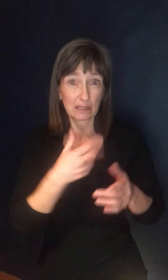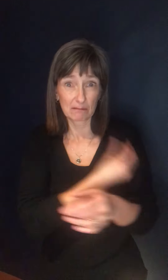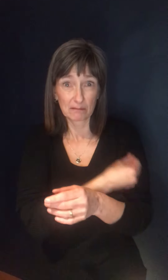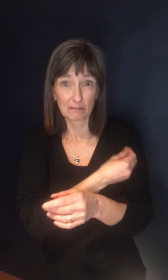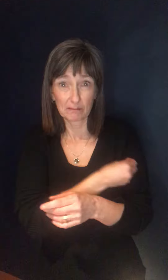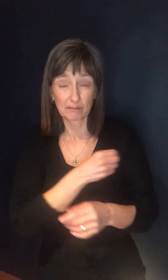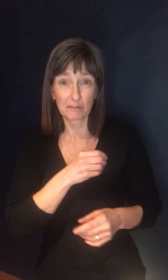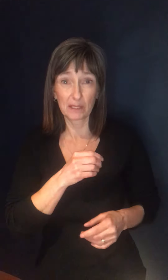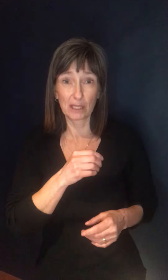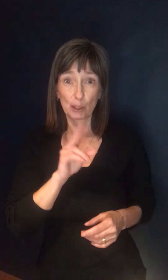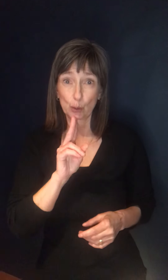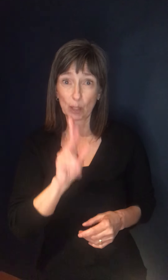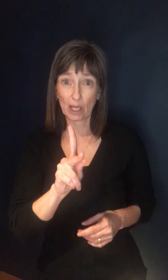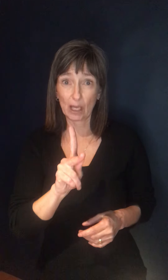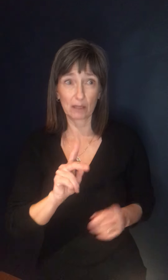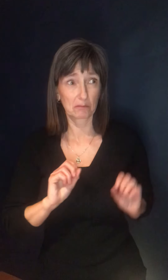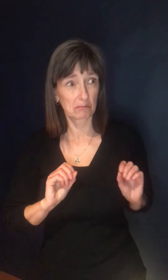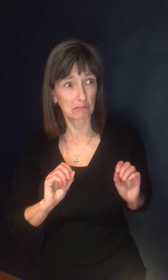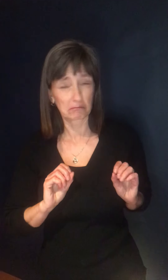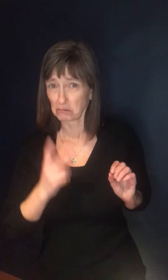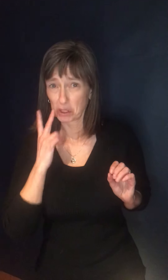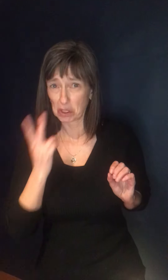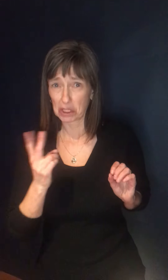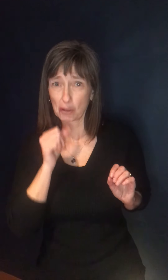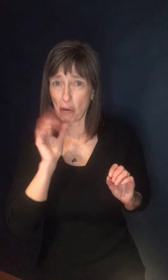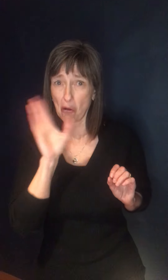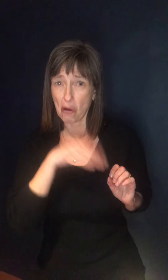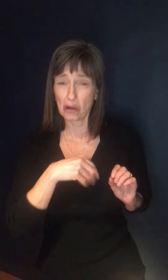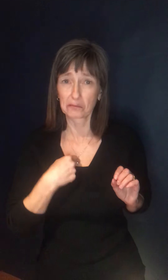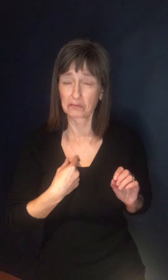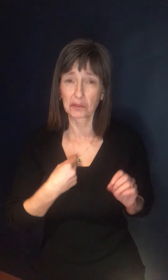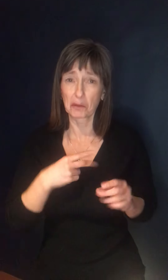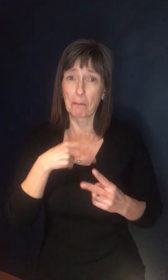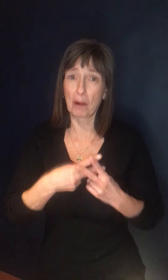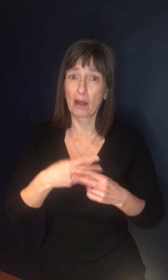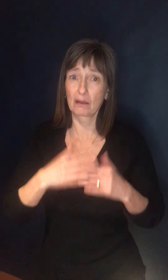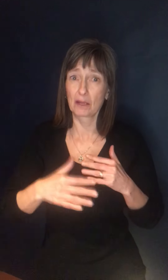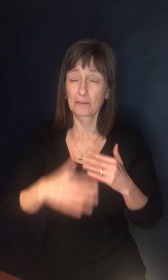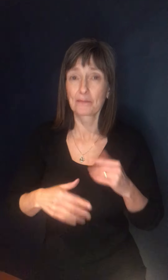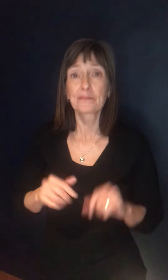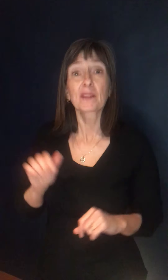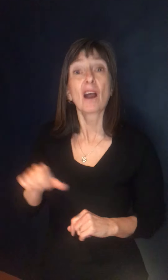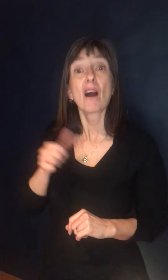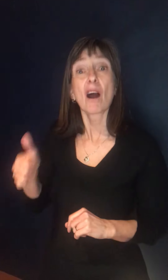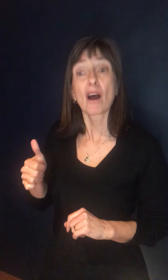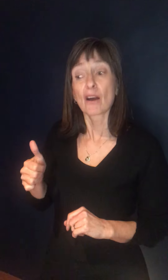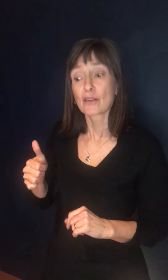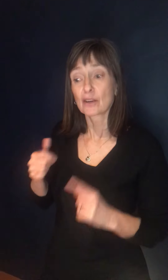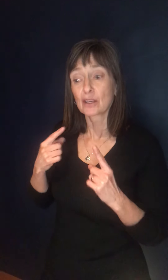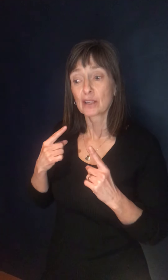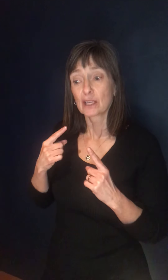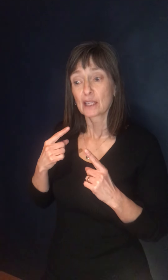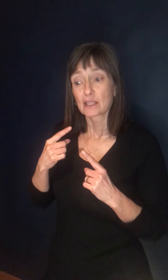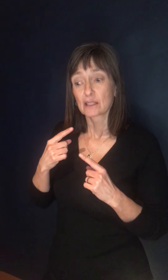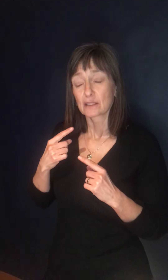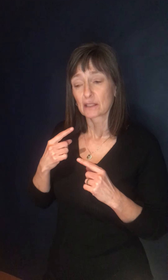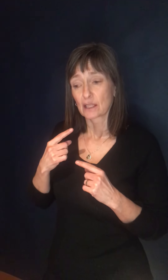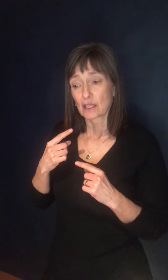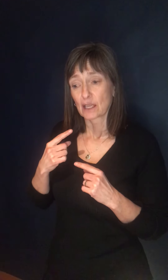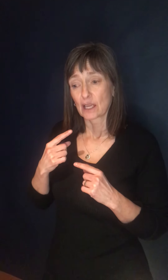the other, um, disorder that they were talking about with these, uh, central sinus, uh, thrombosis, sinus vein thrombosis, um,